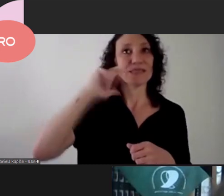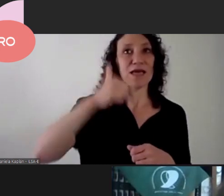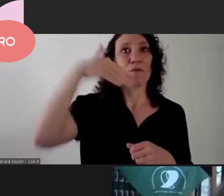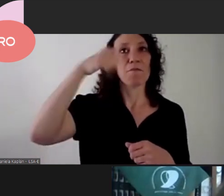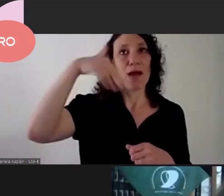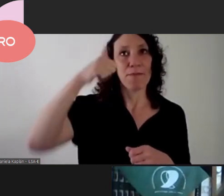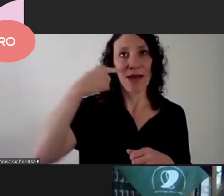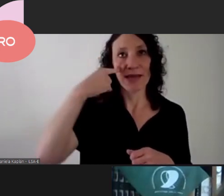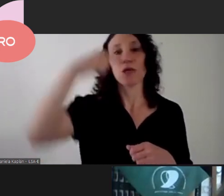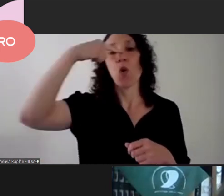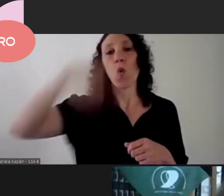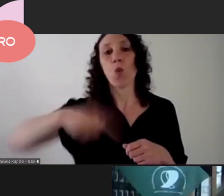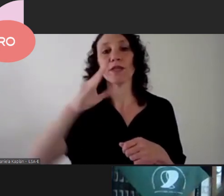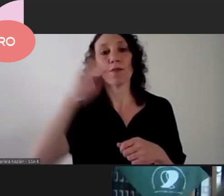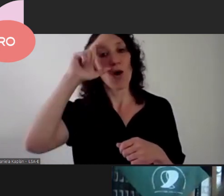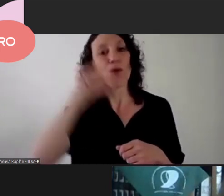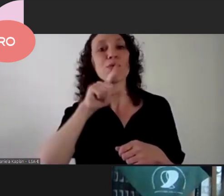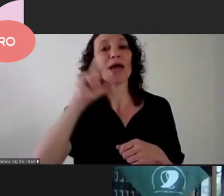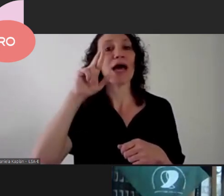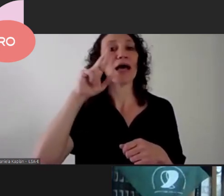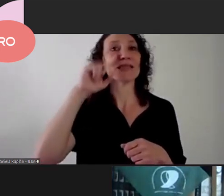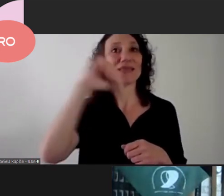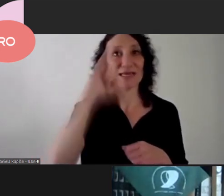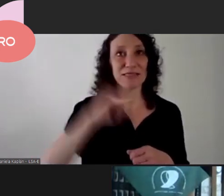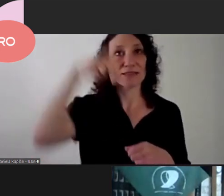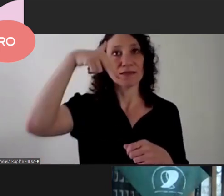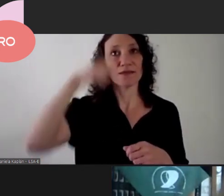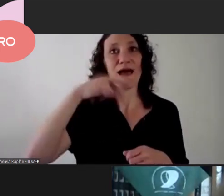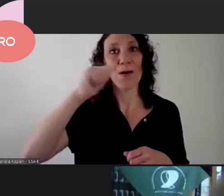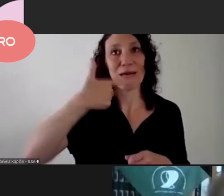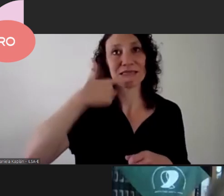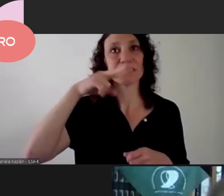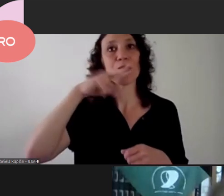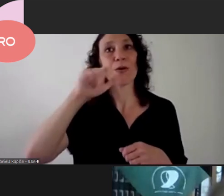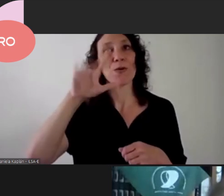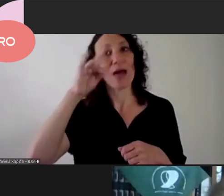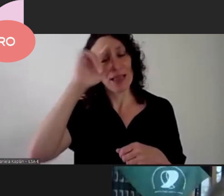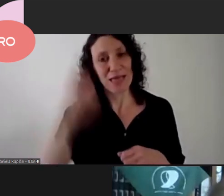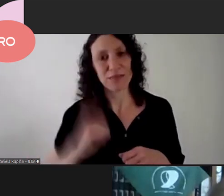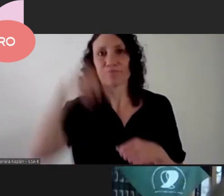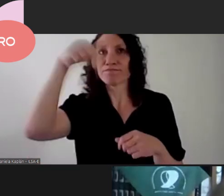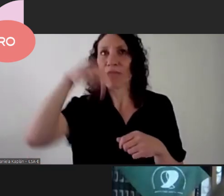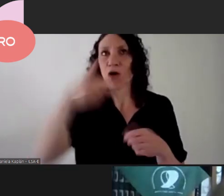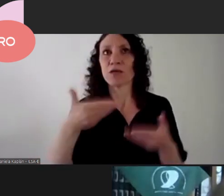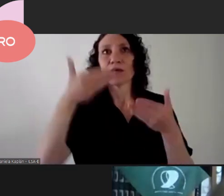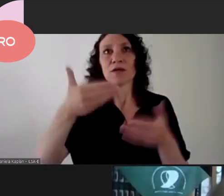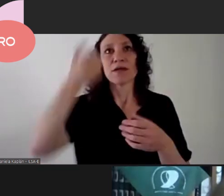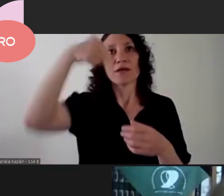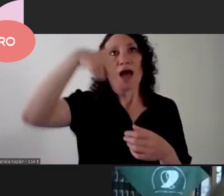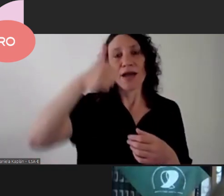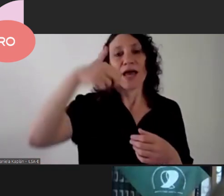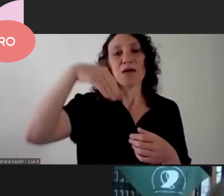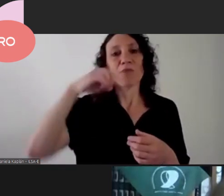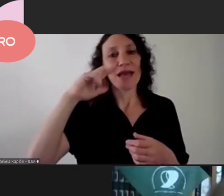finally beatriz navas valdez i will be introducing anna maria she is a